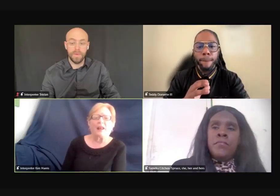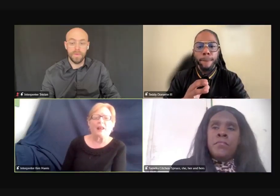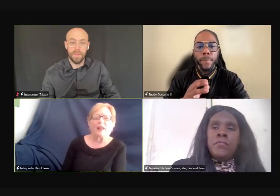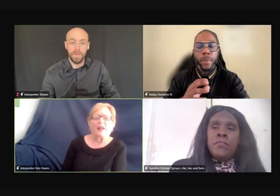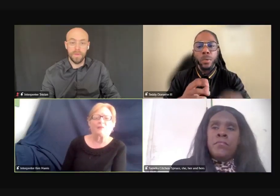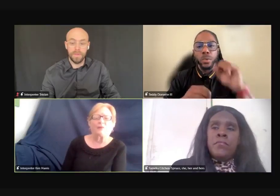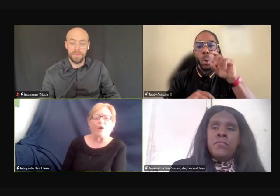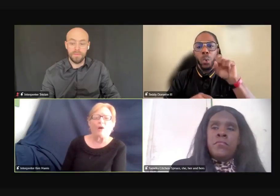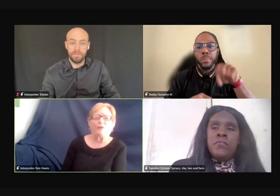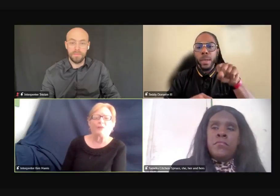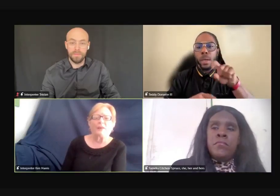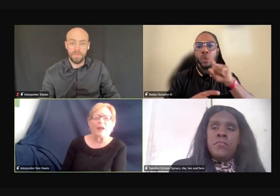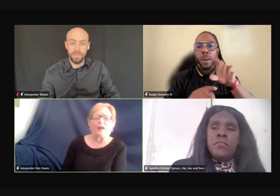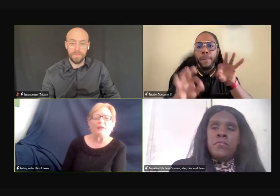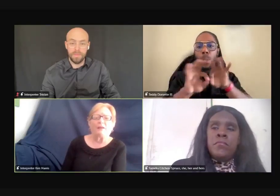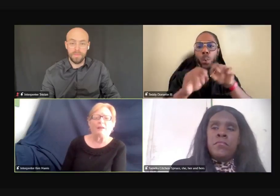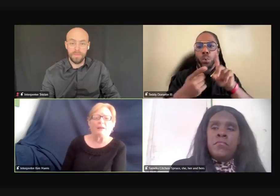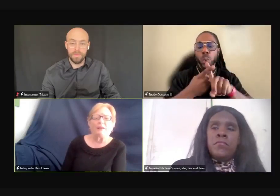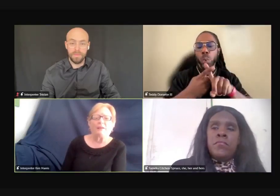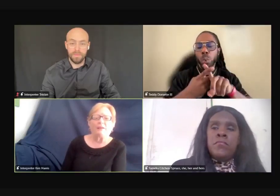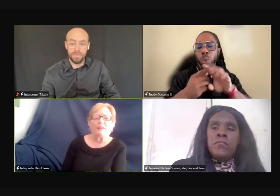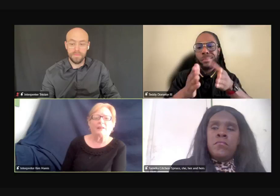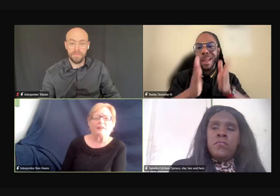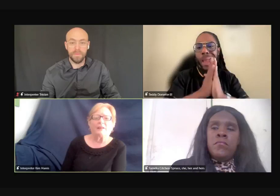for all of the,